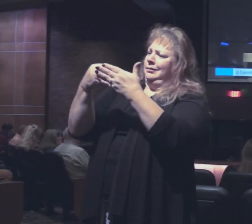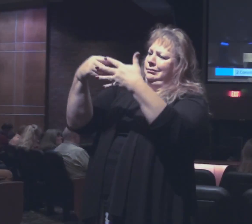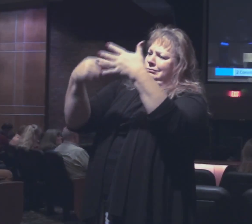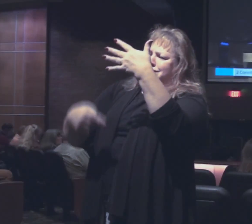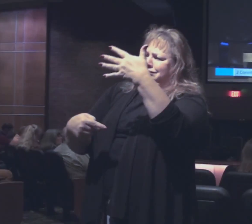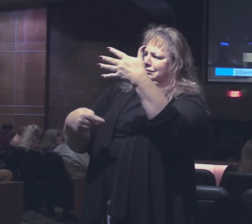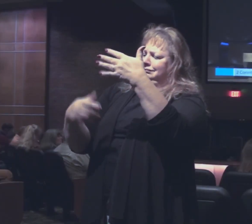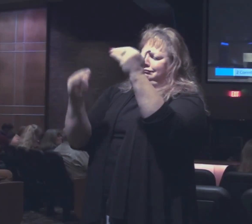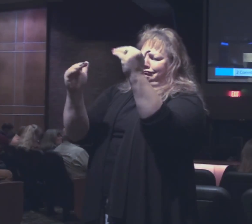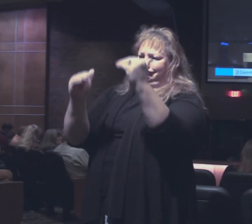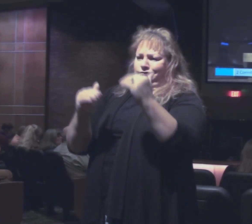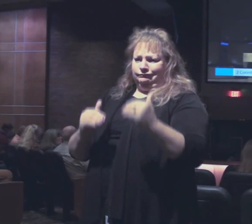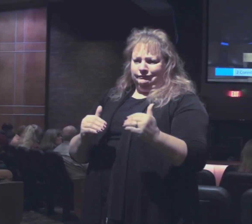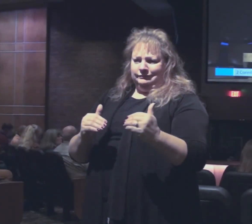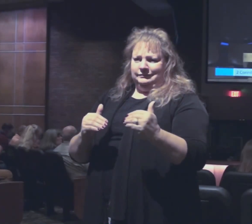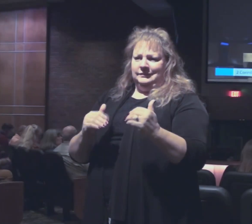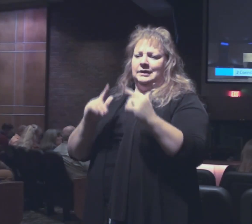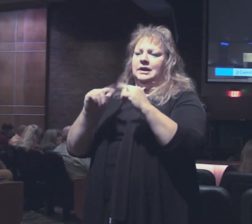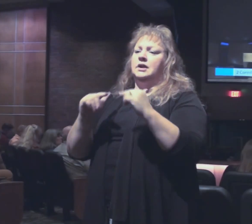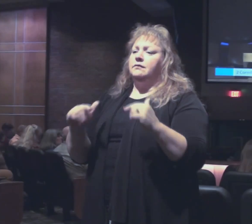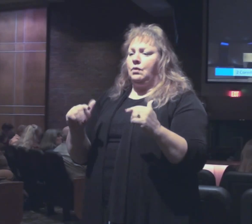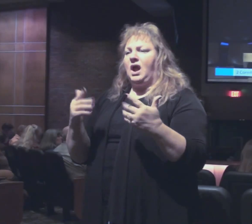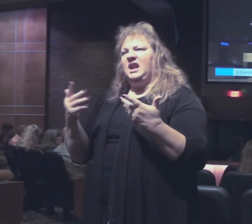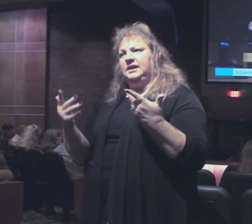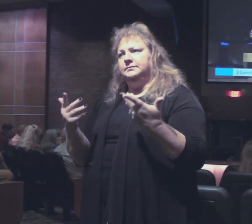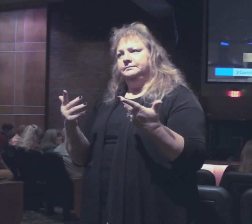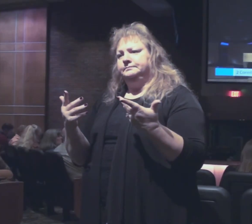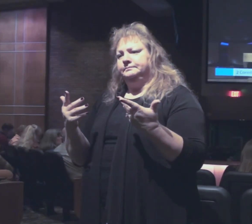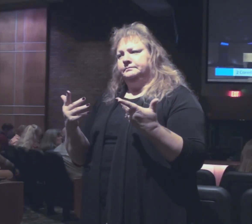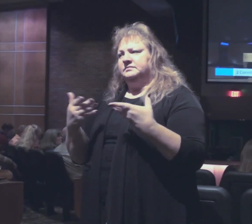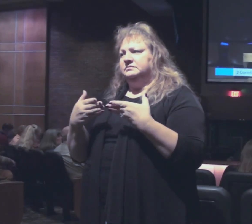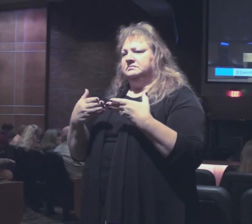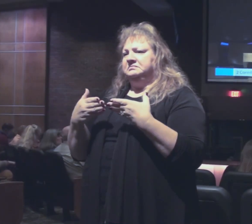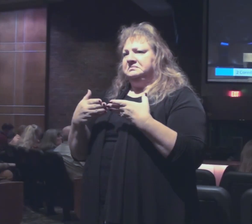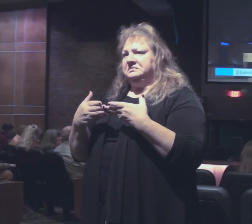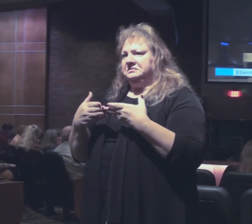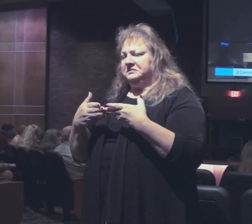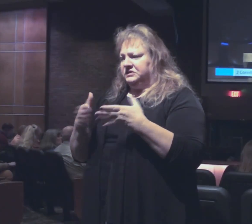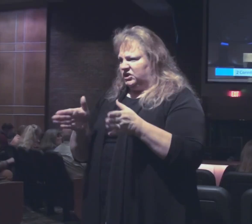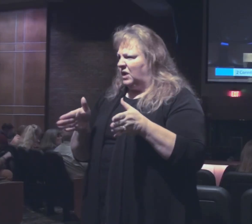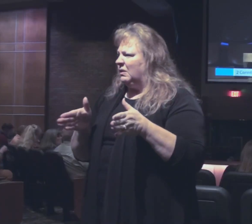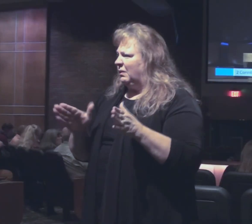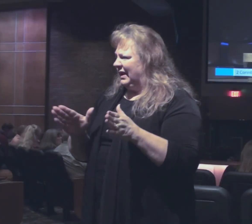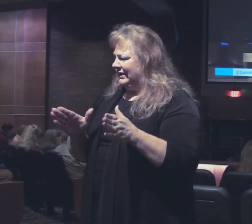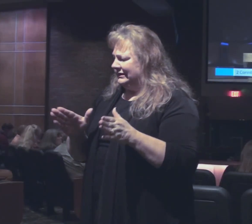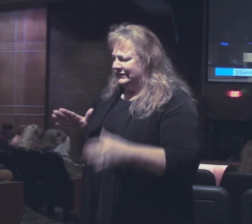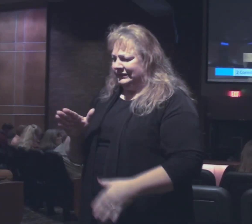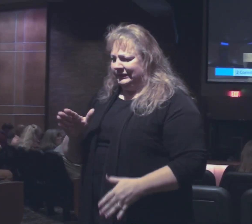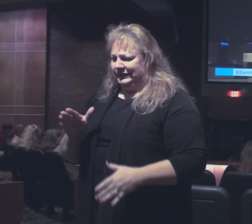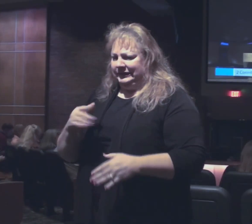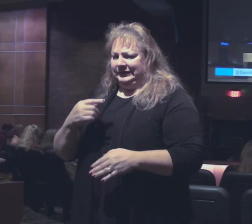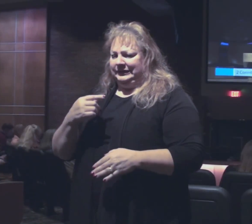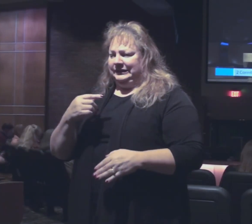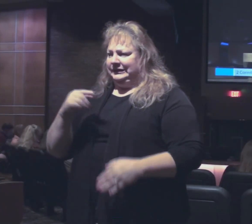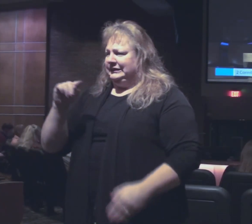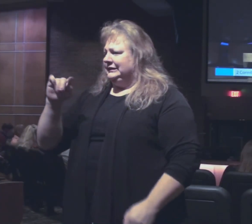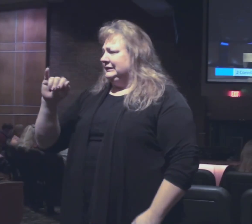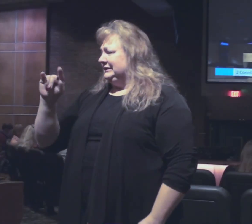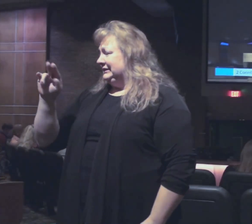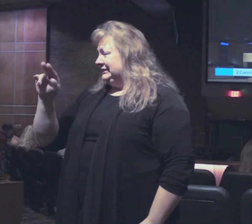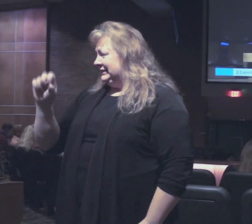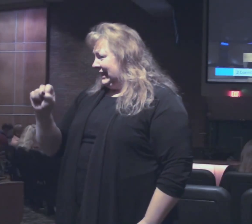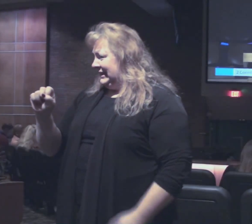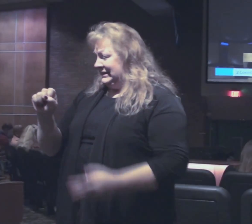a variety of overviews. And he's told them he's sending Titus and